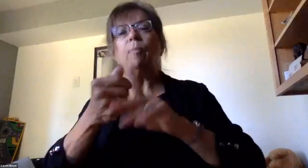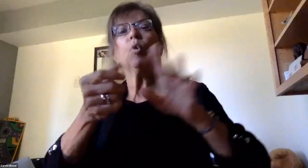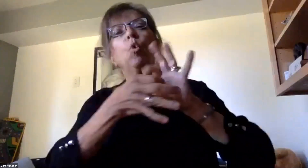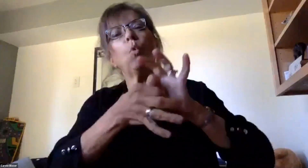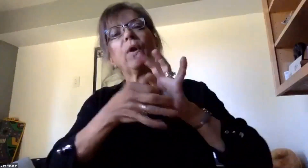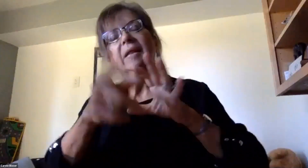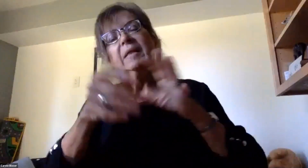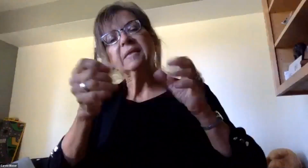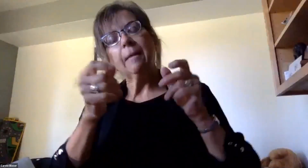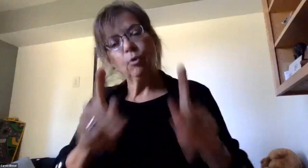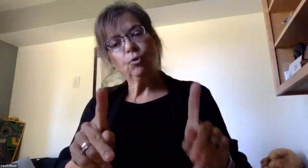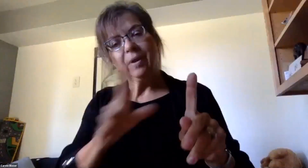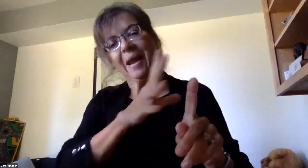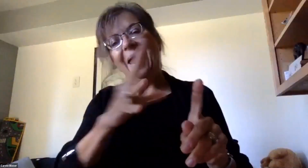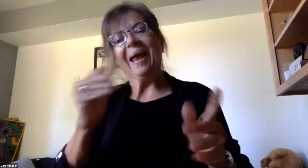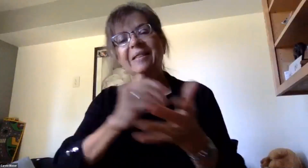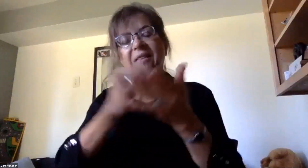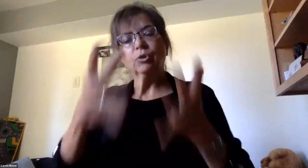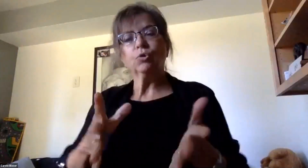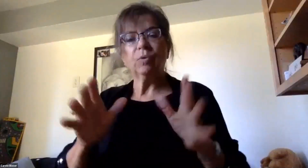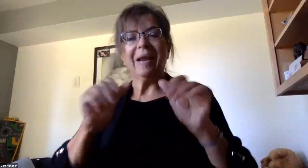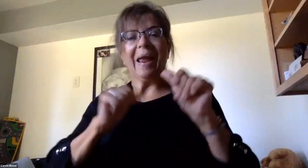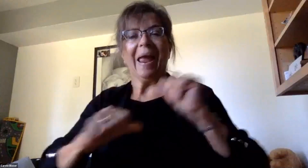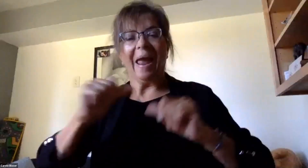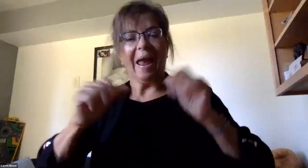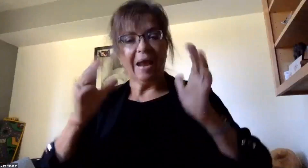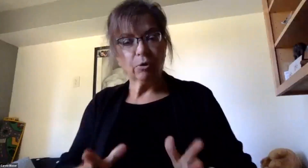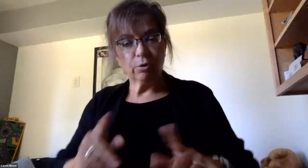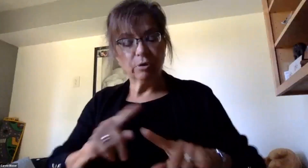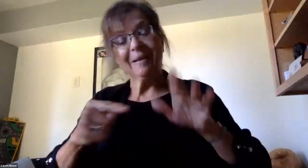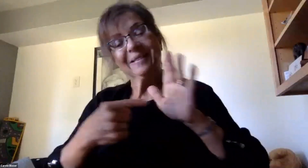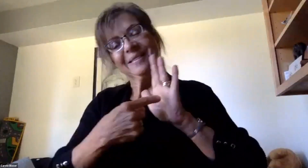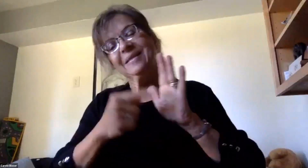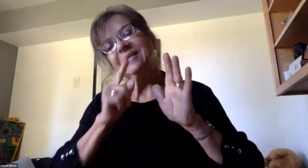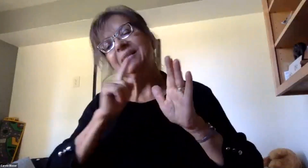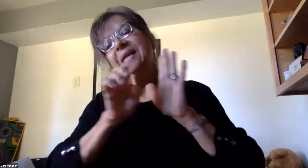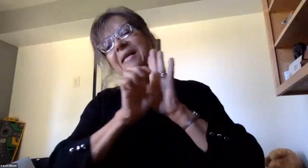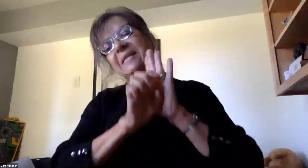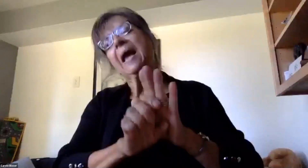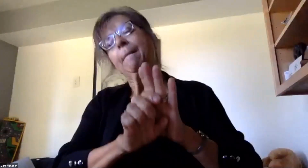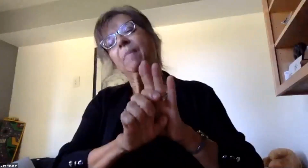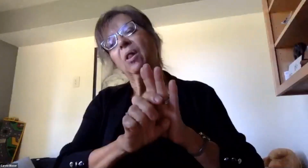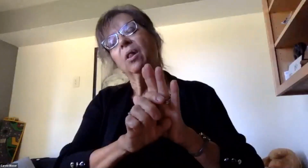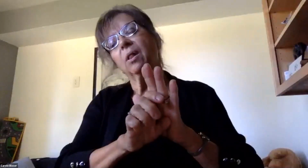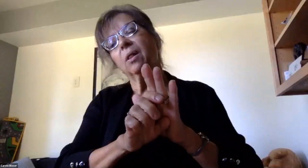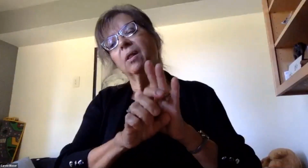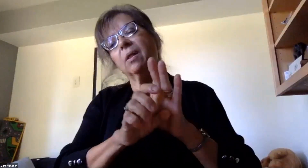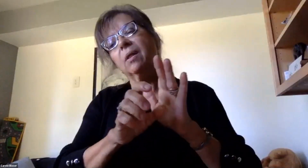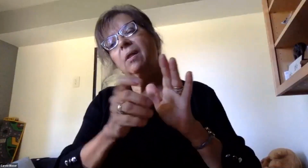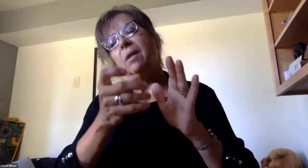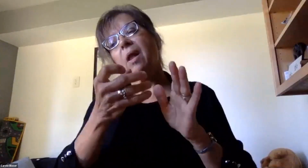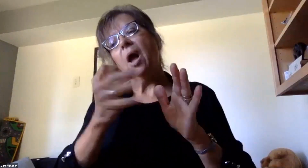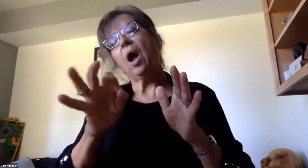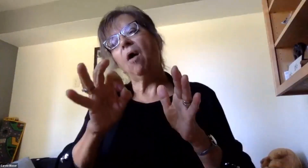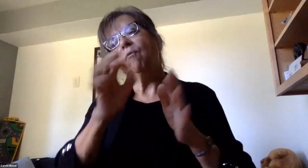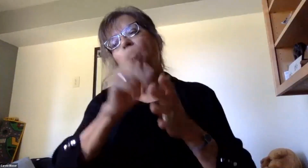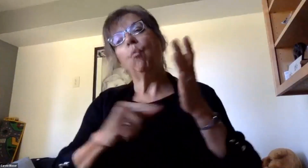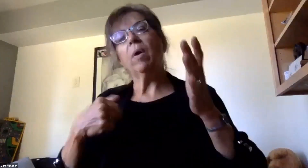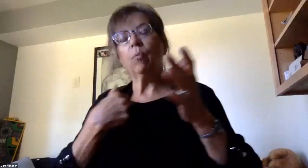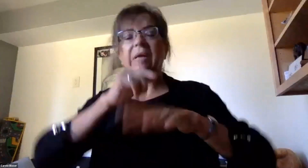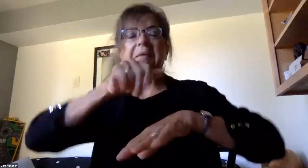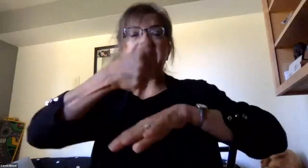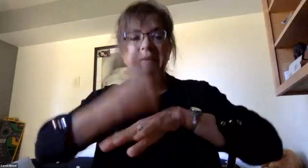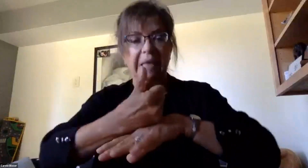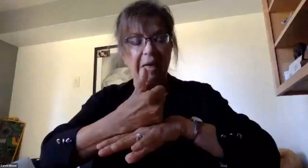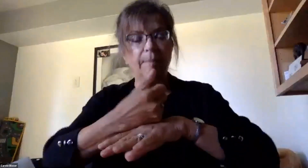our student actors. But this is an example of that effort. We're trying to make sure that we have in place for visuals and safety